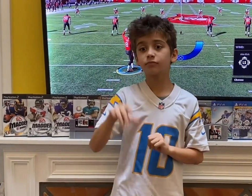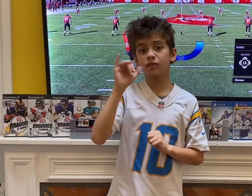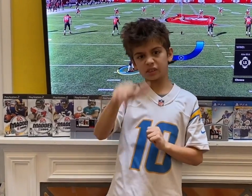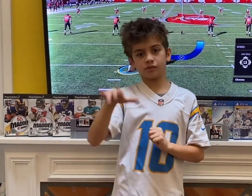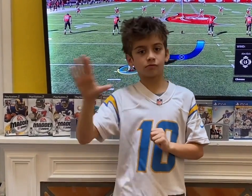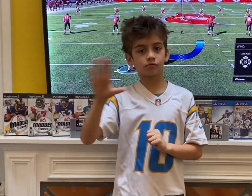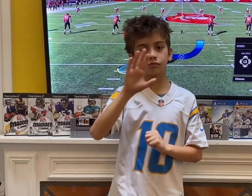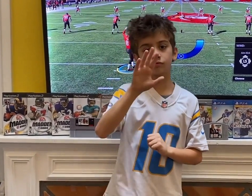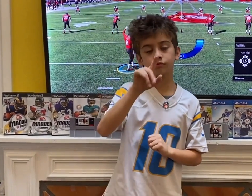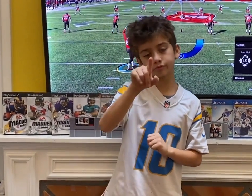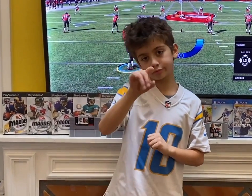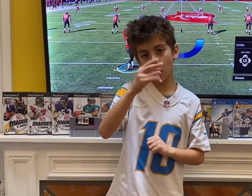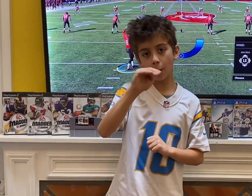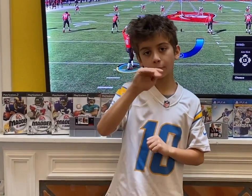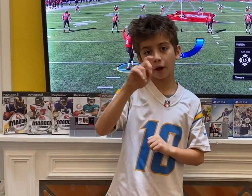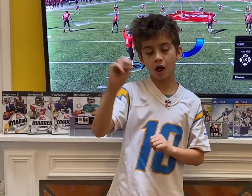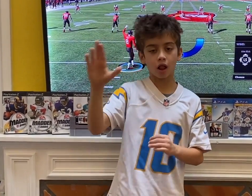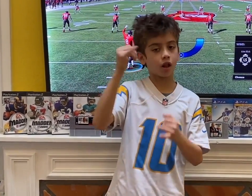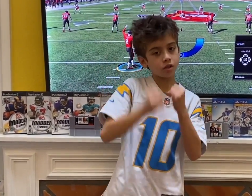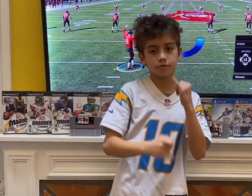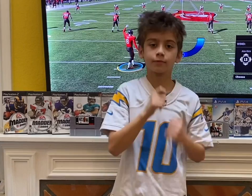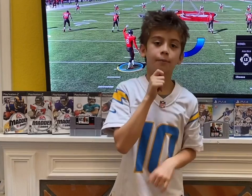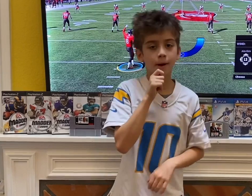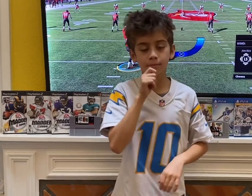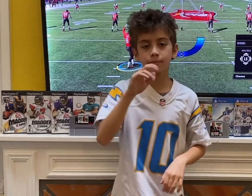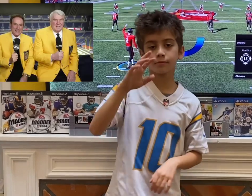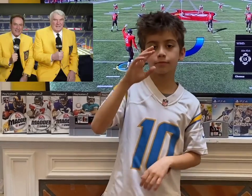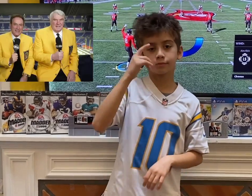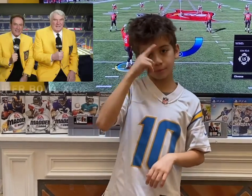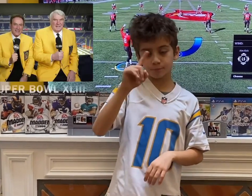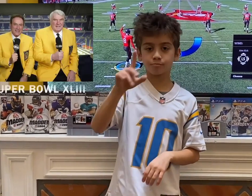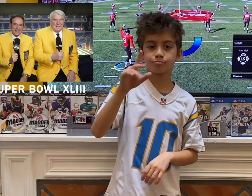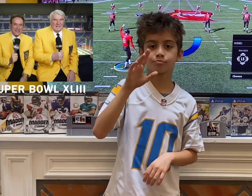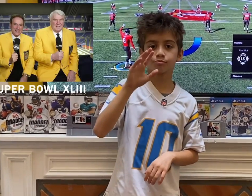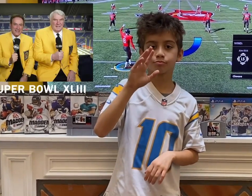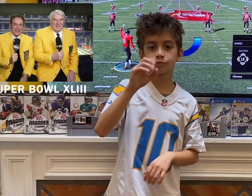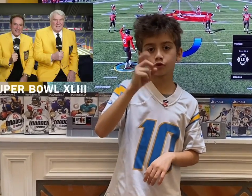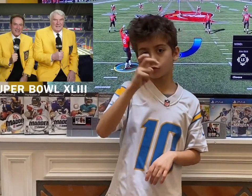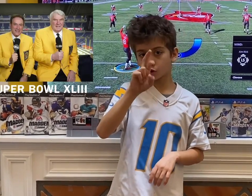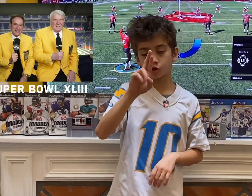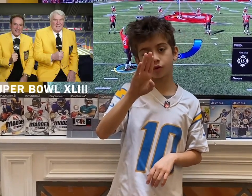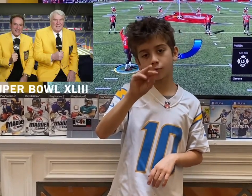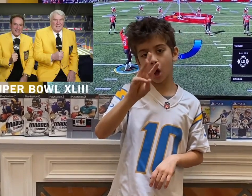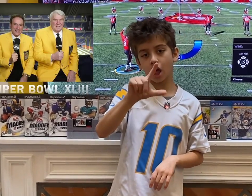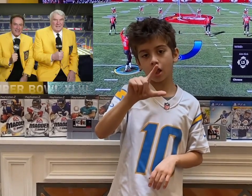That was also the same year John called his final Super Bowl game Super Bowl XLIII.